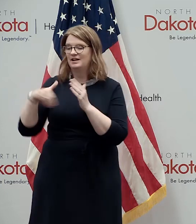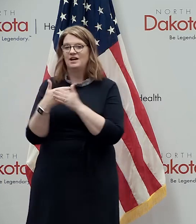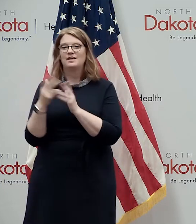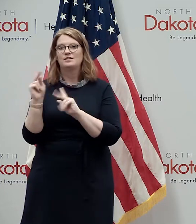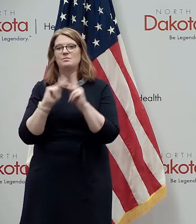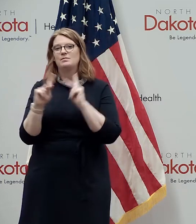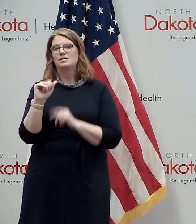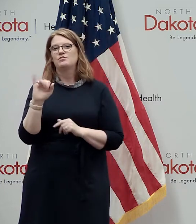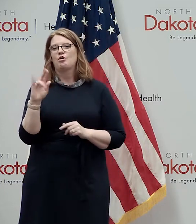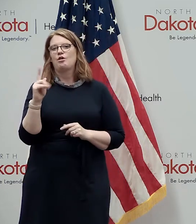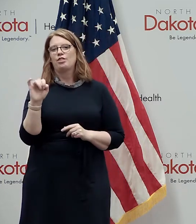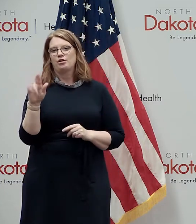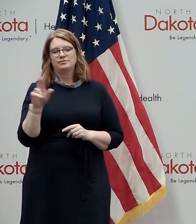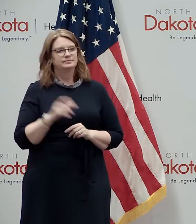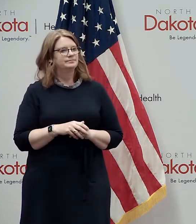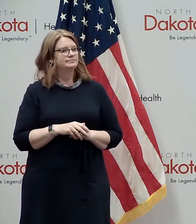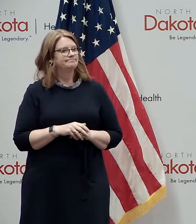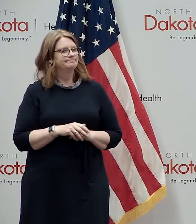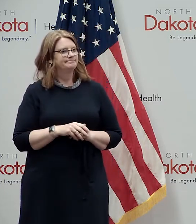check on that one